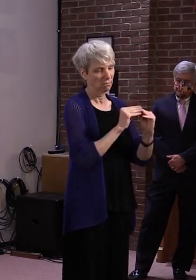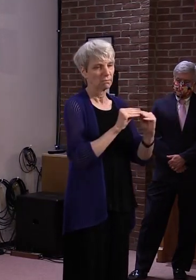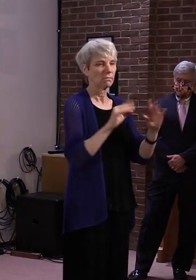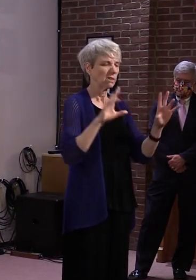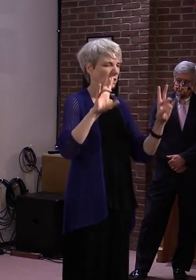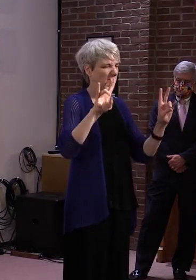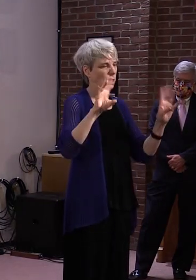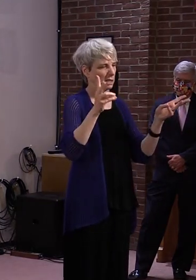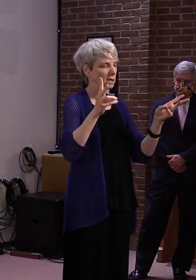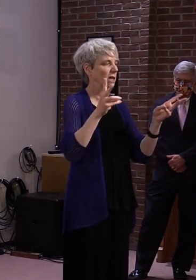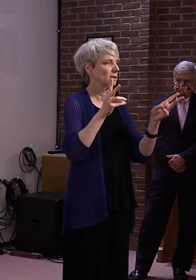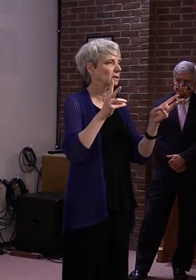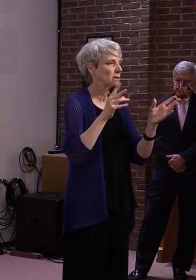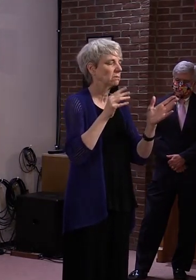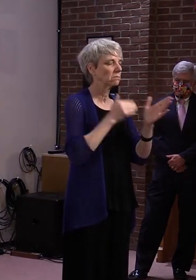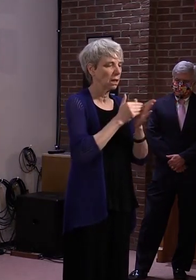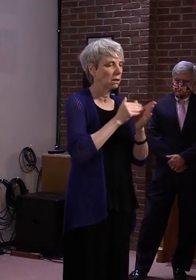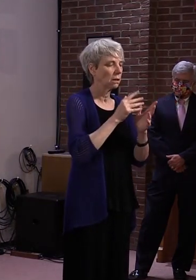each.